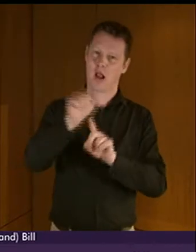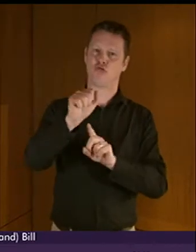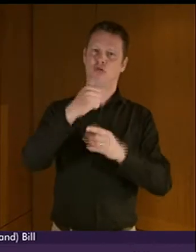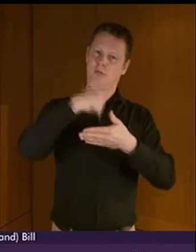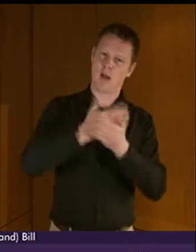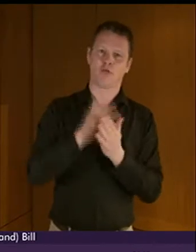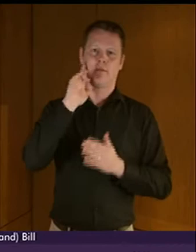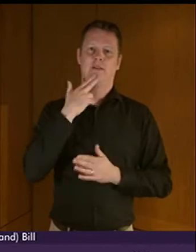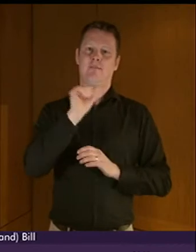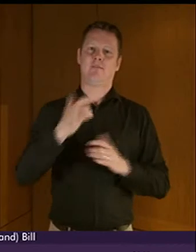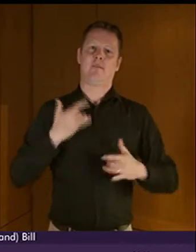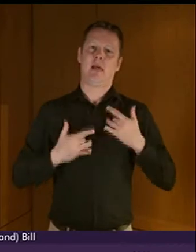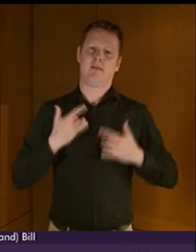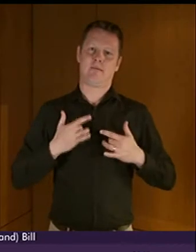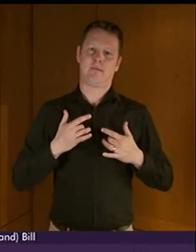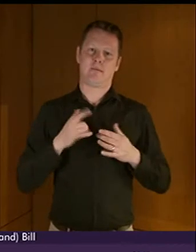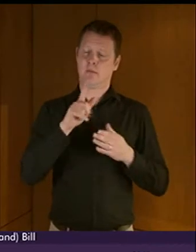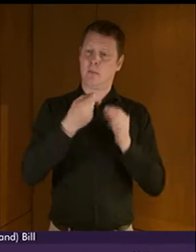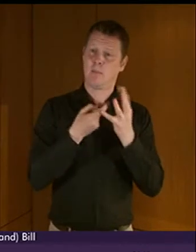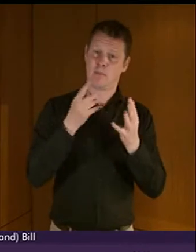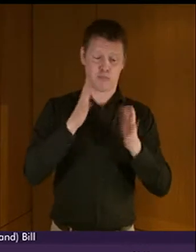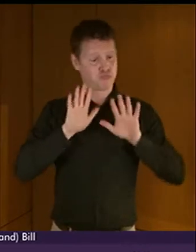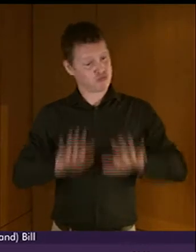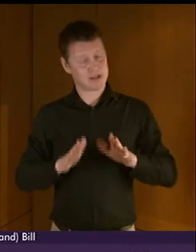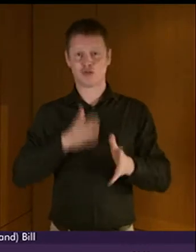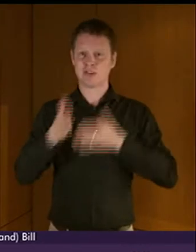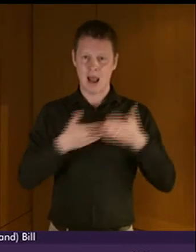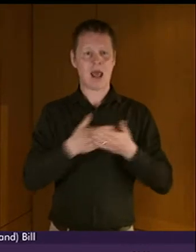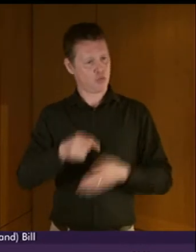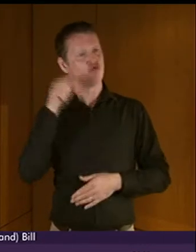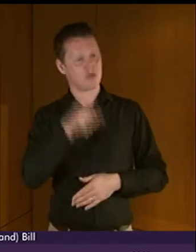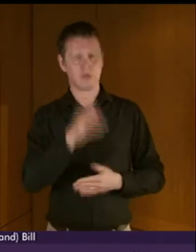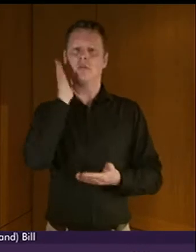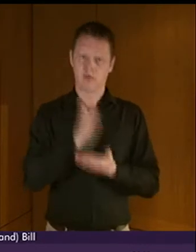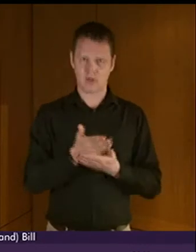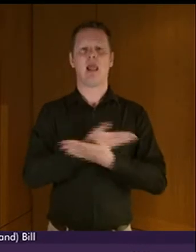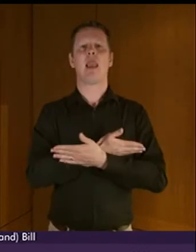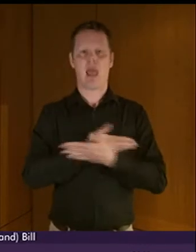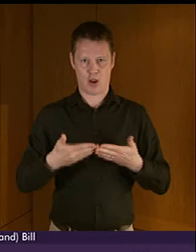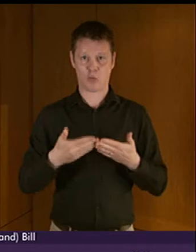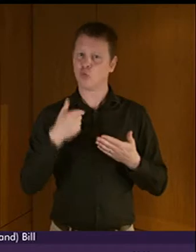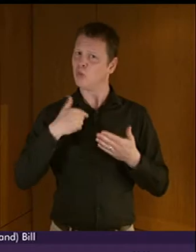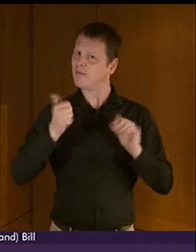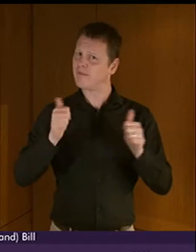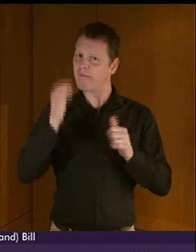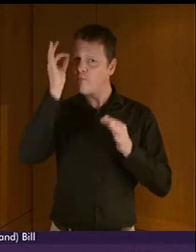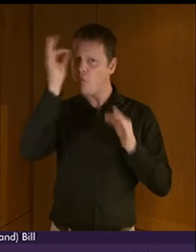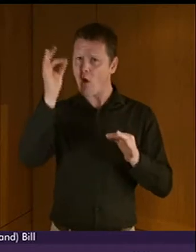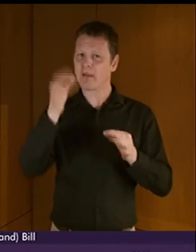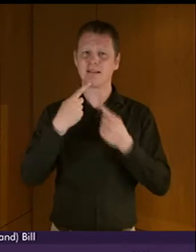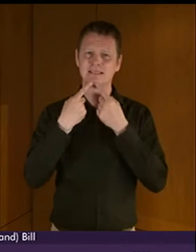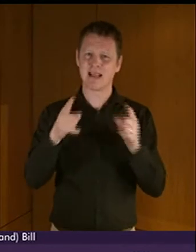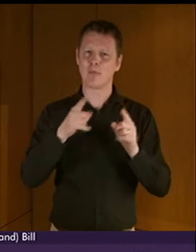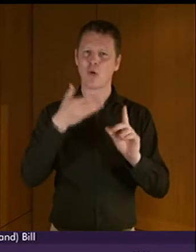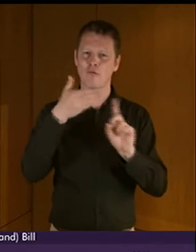and recognises British Sign Language as a language. We formalised this in a statement of recognition